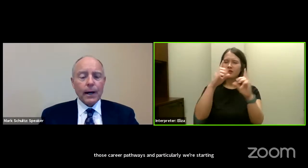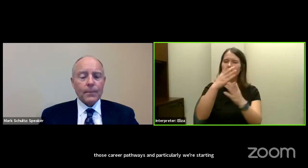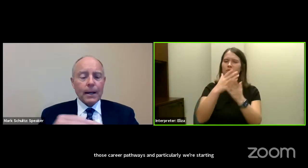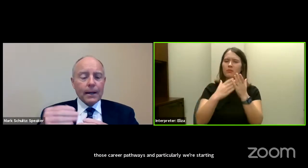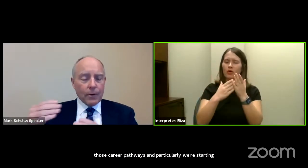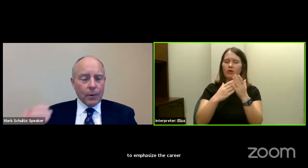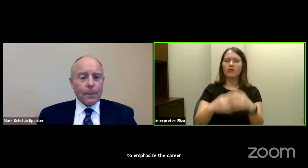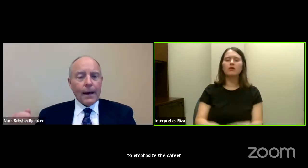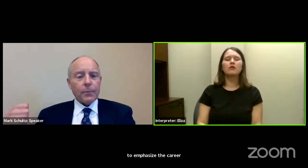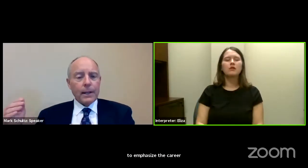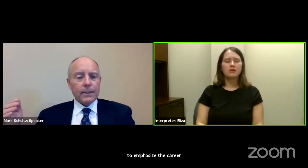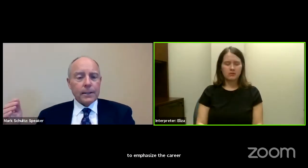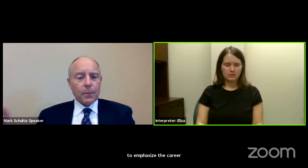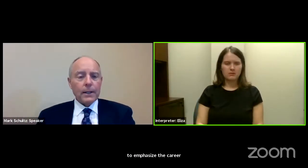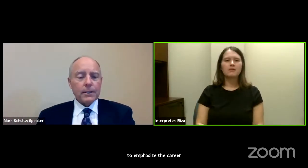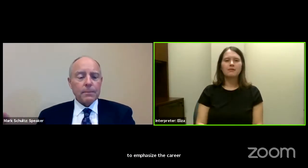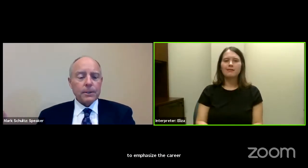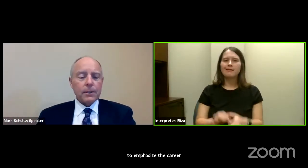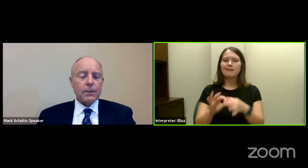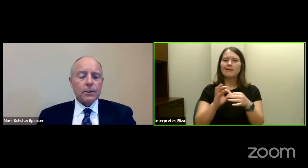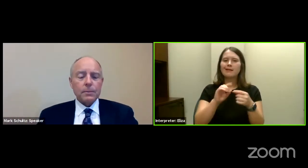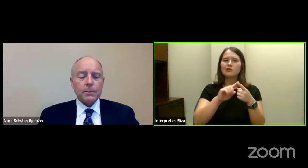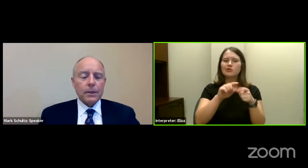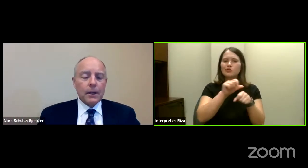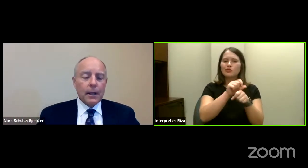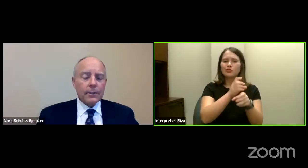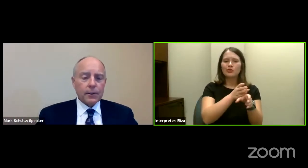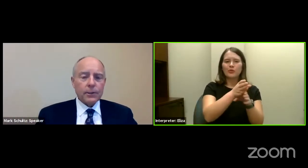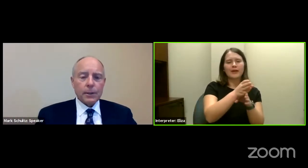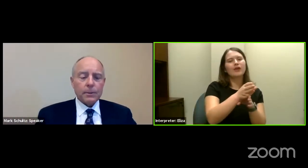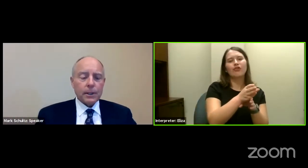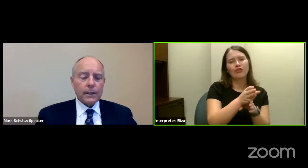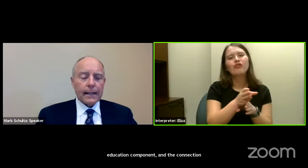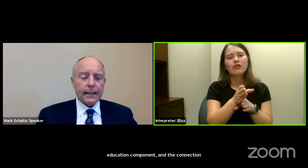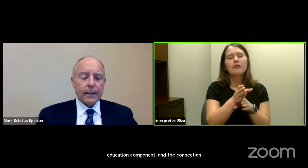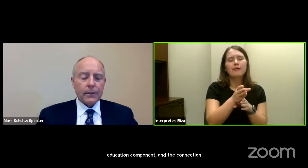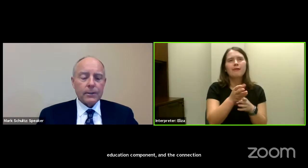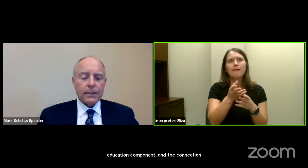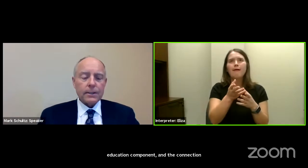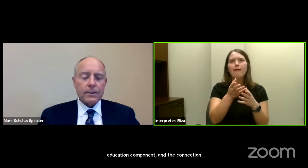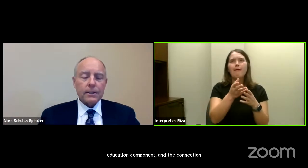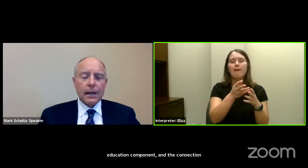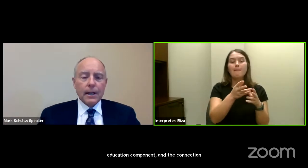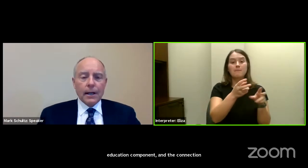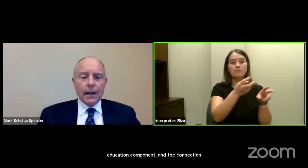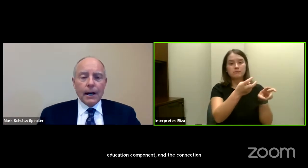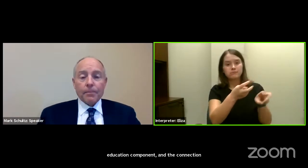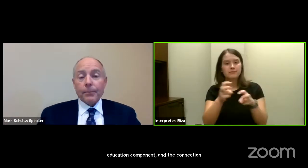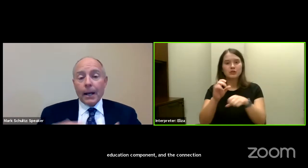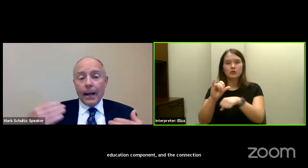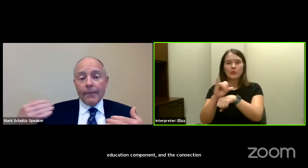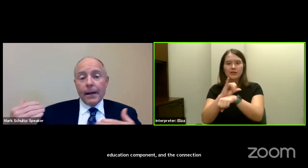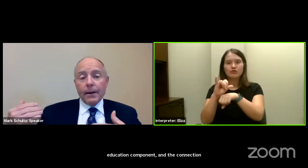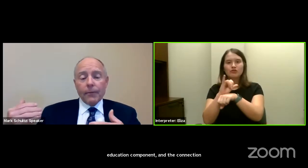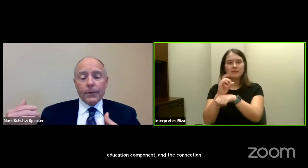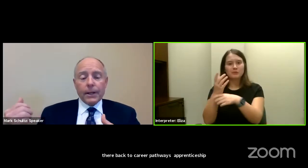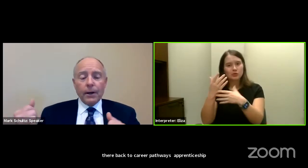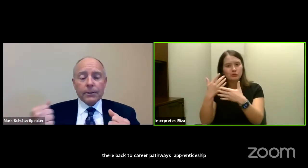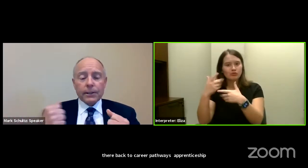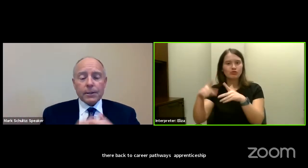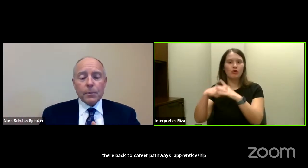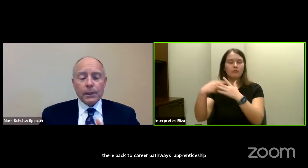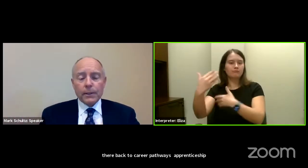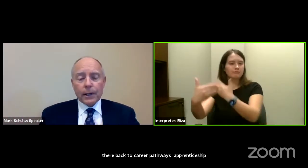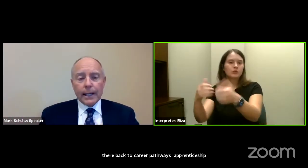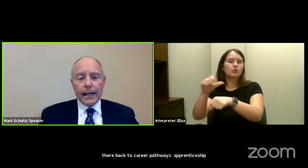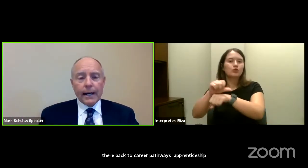to career pathways, apprenticeships, and internships under that technical assistance. And then for